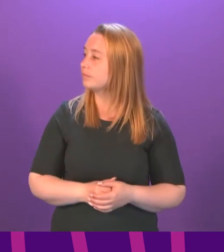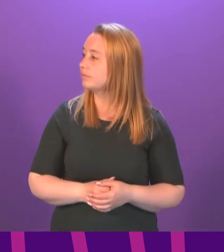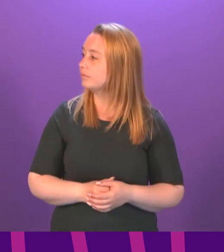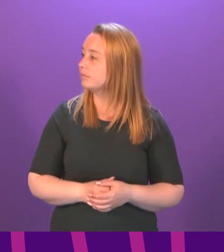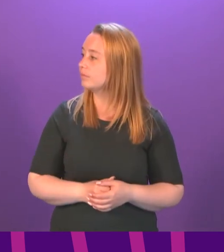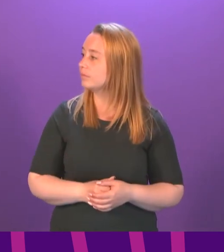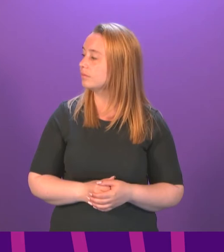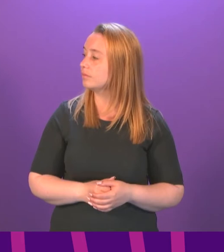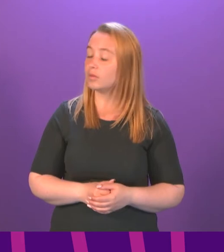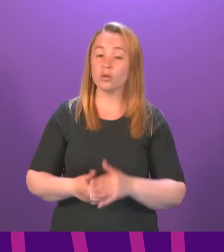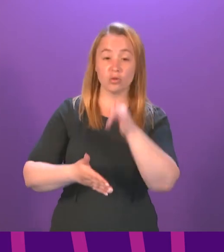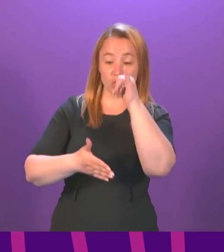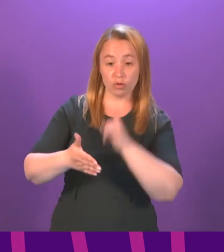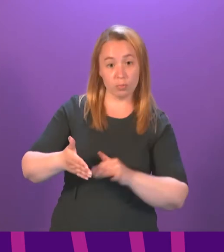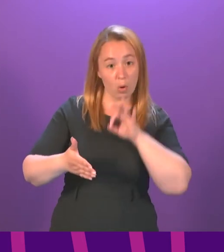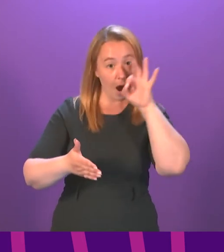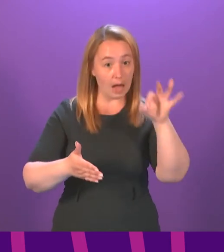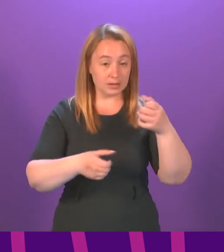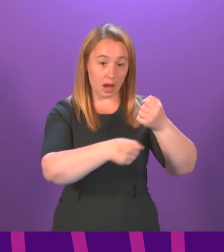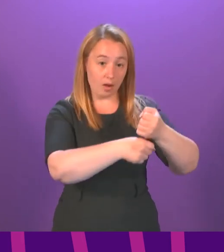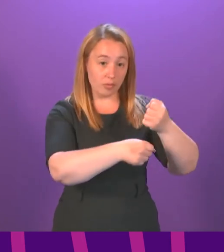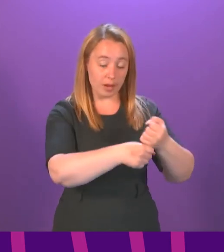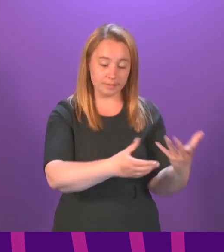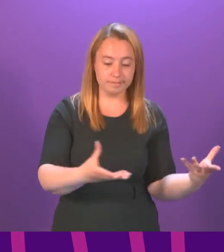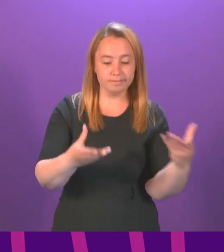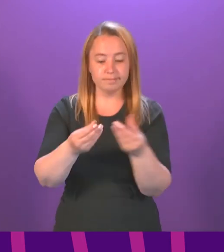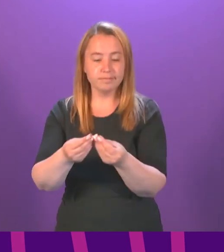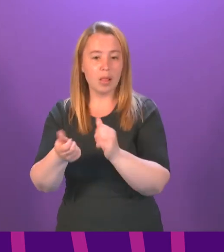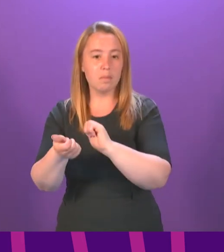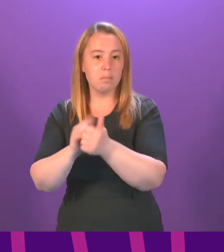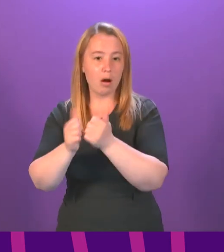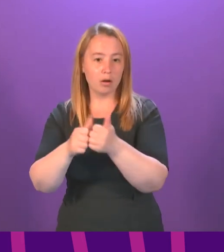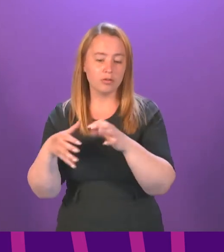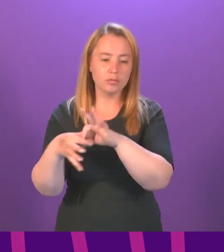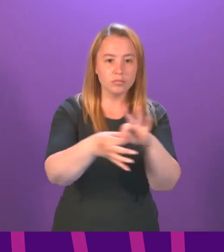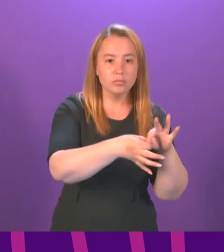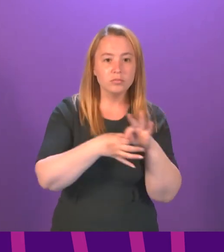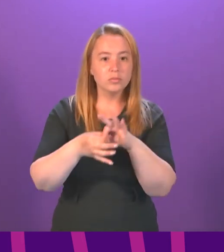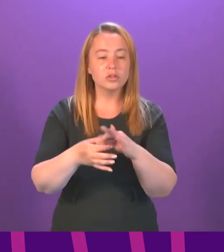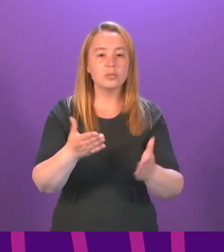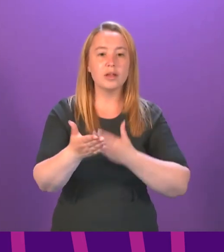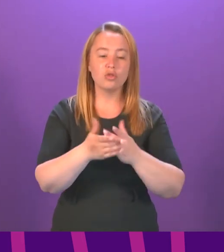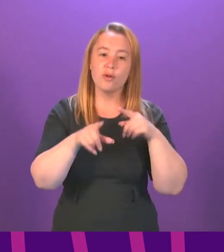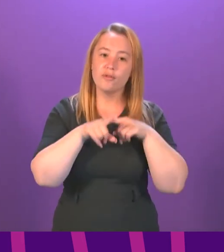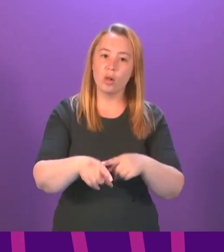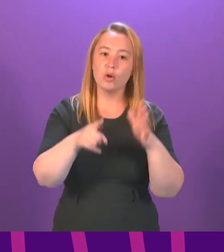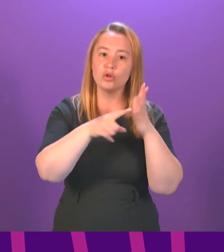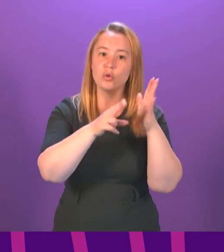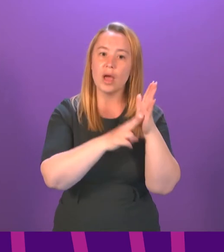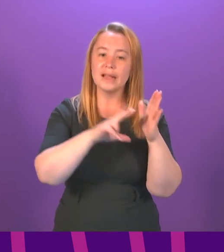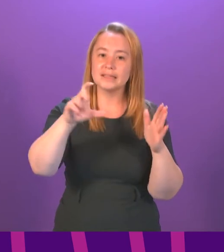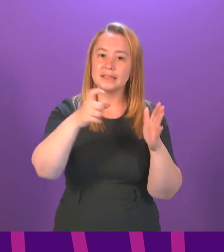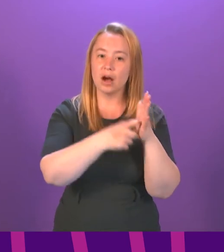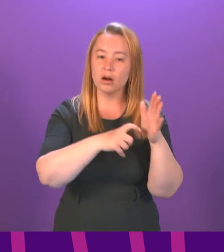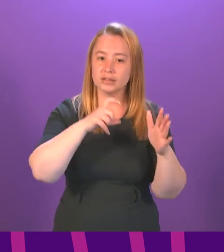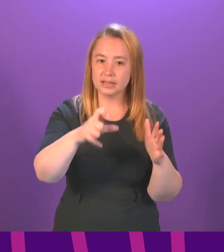The report asks that the Scottish Government work with partners to consider whether the existing laws are compatible with UNCRC and make any amendments